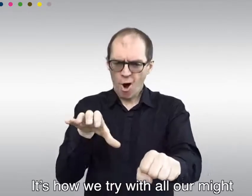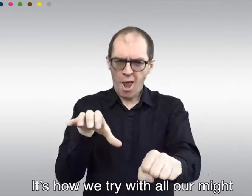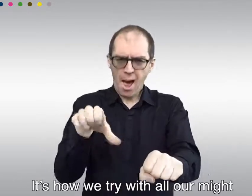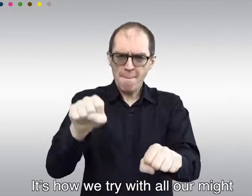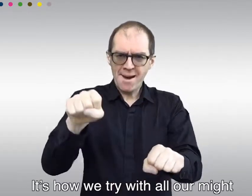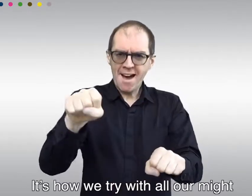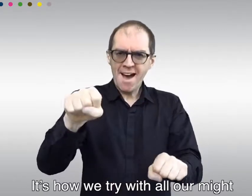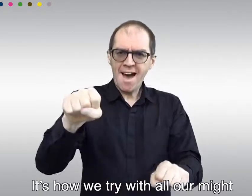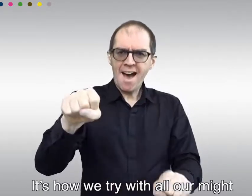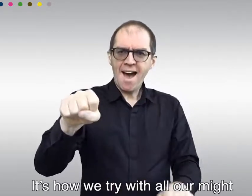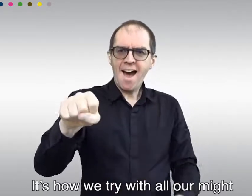might.